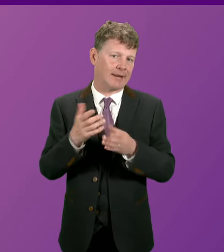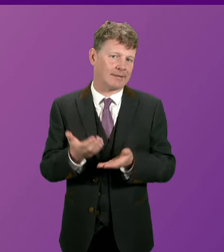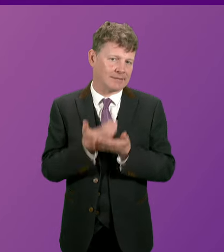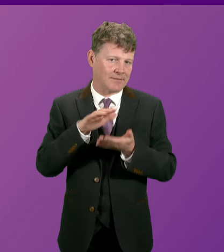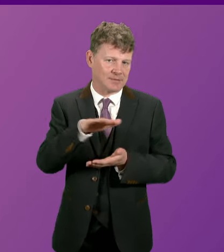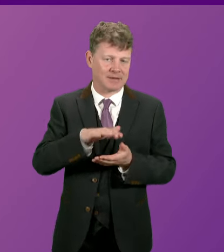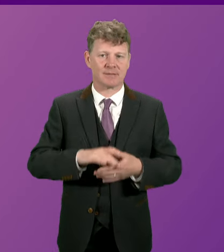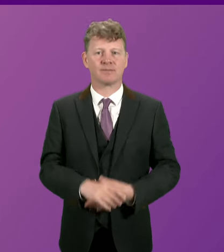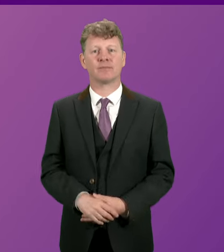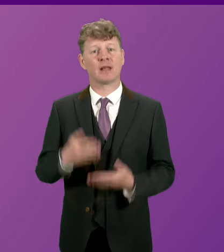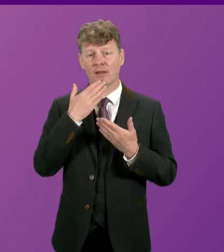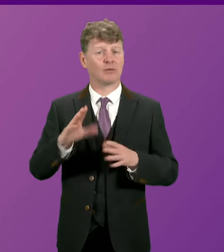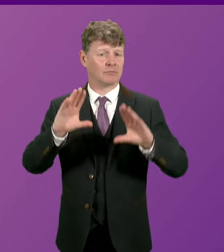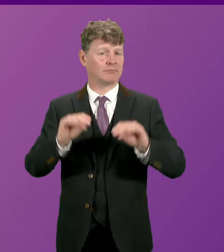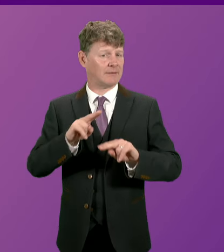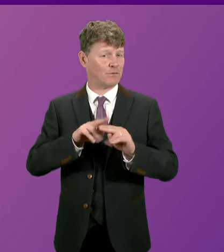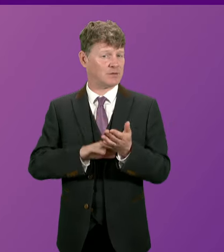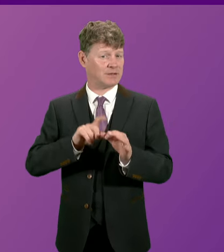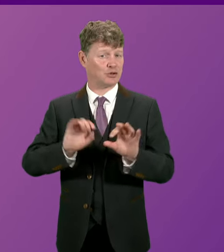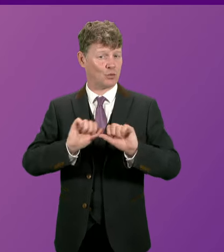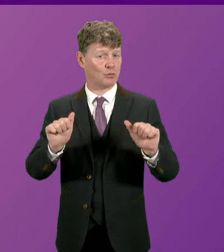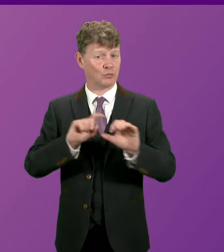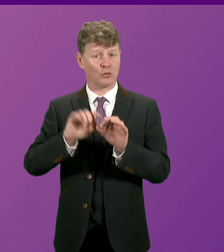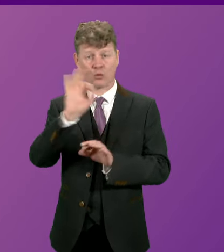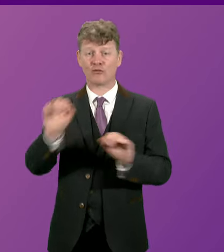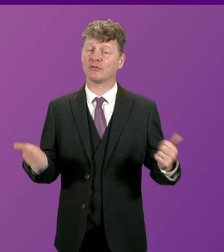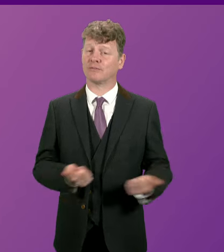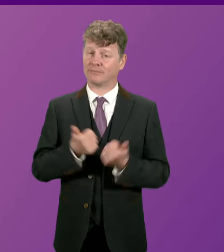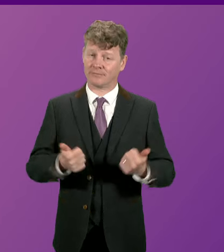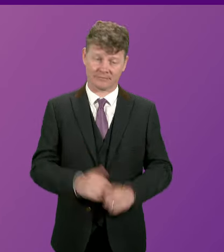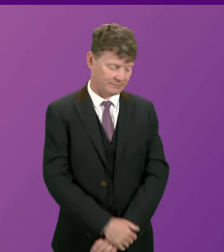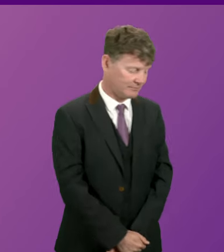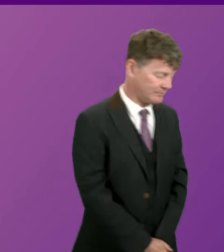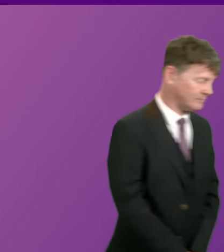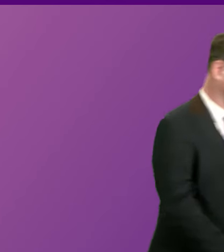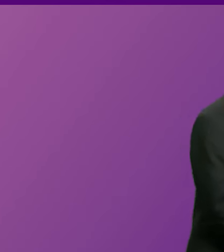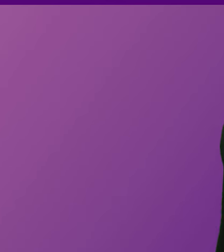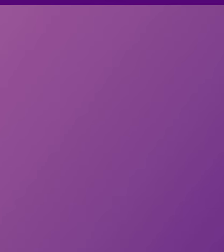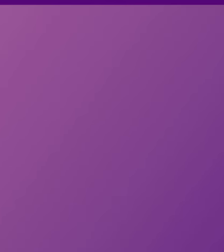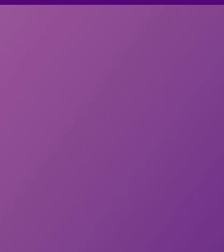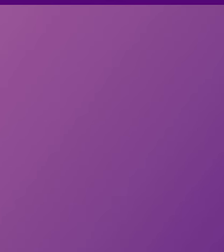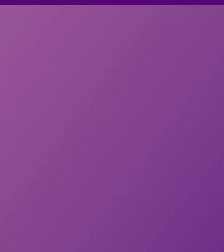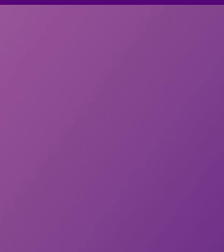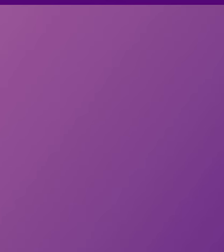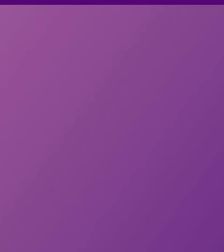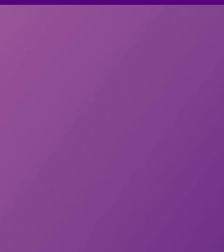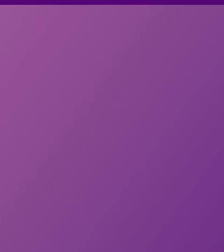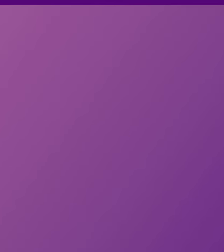thank you that concludes first minister's questions the next item of business it will point of order jamie green